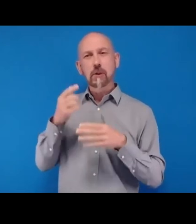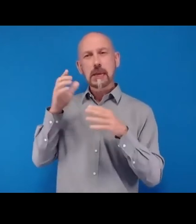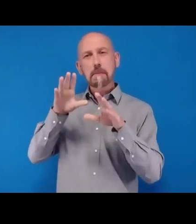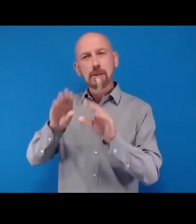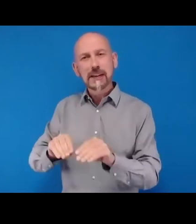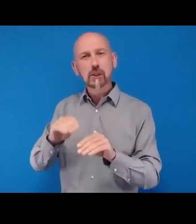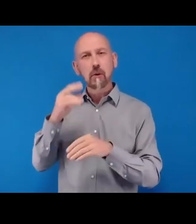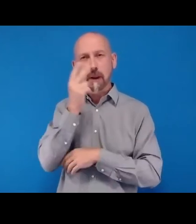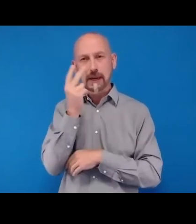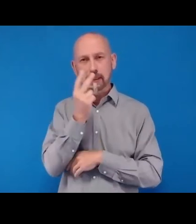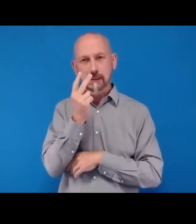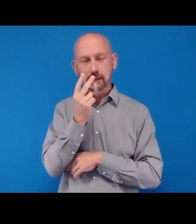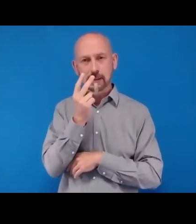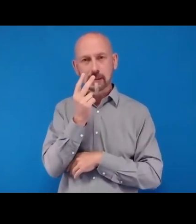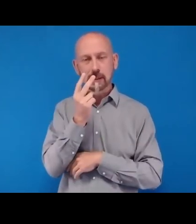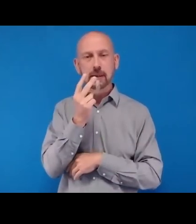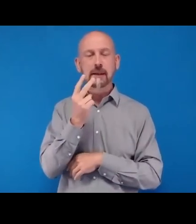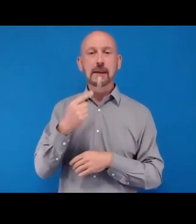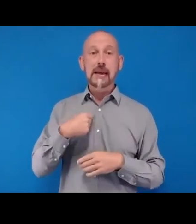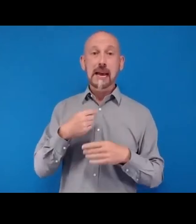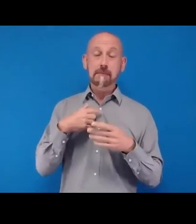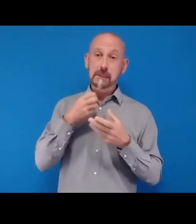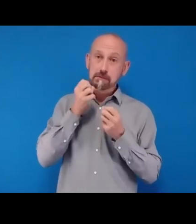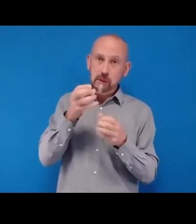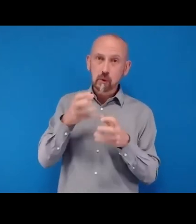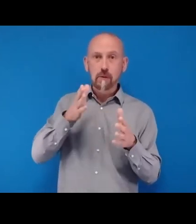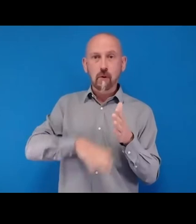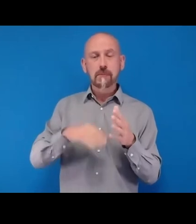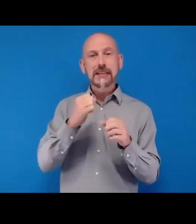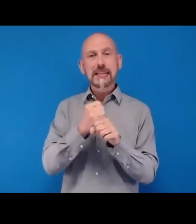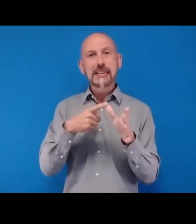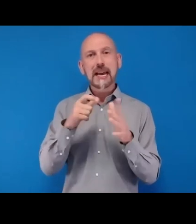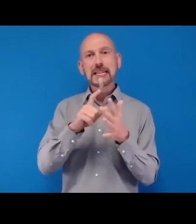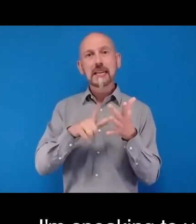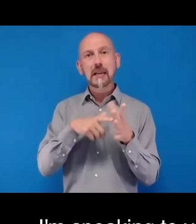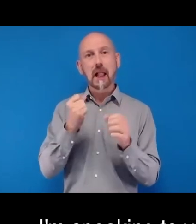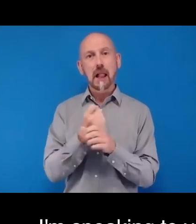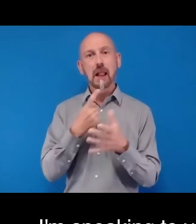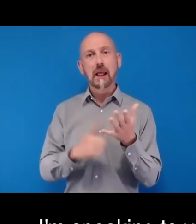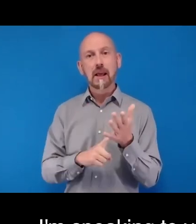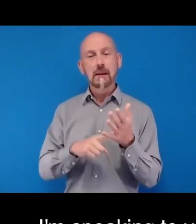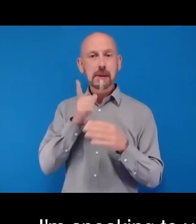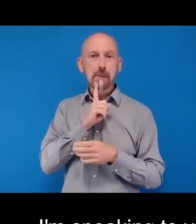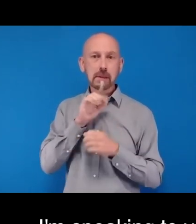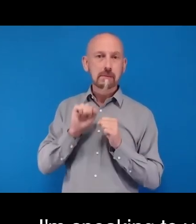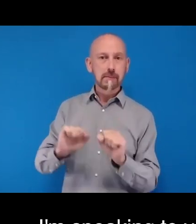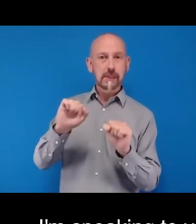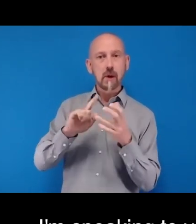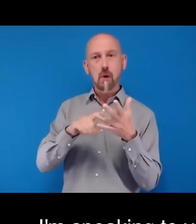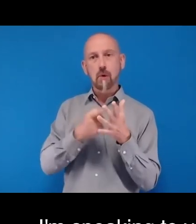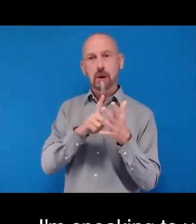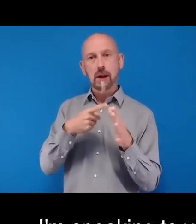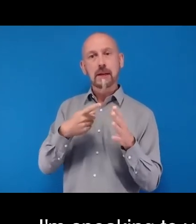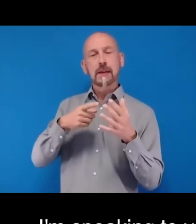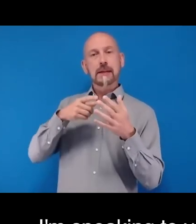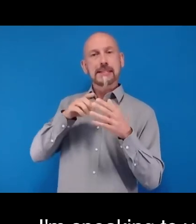speaking to you today from the traditional lands of the Gadigal people of the Eora Nation here in Sydney, Australia.